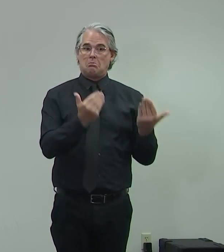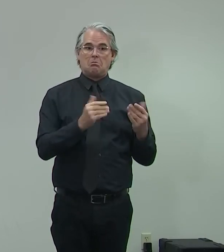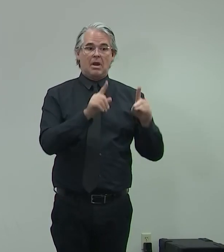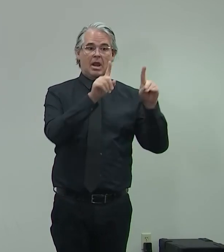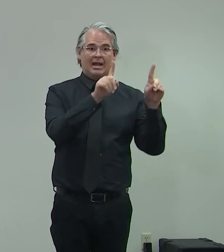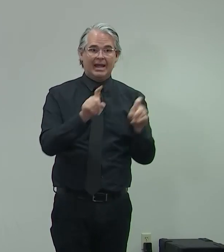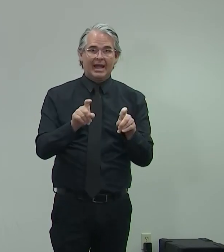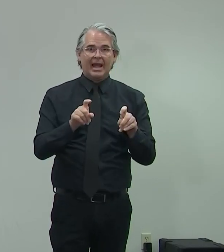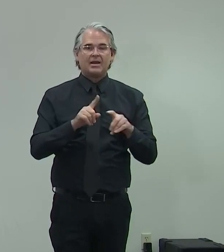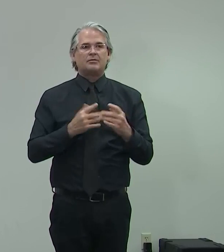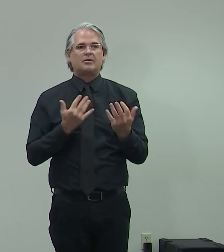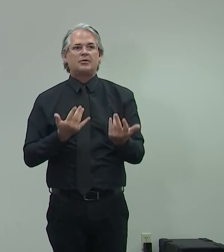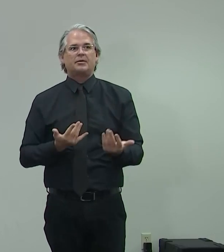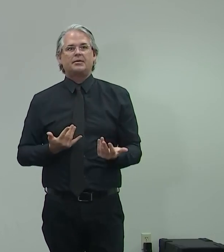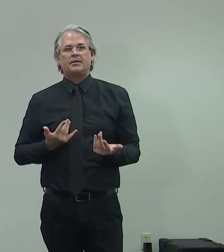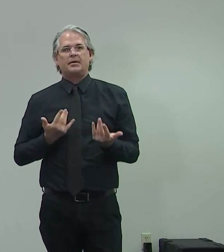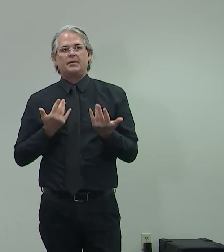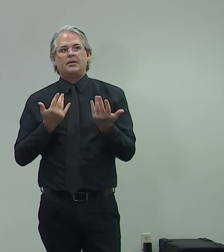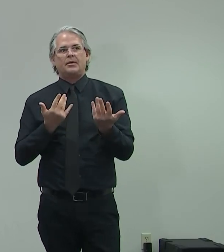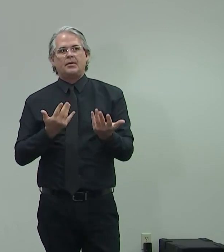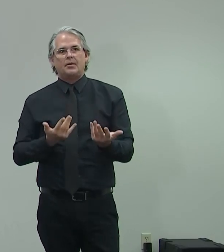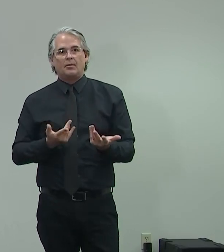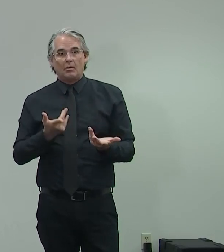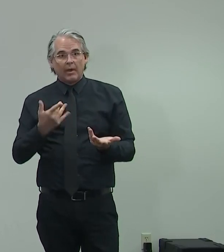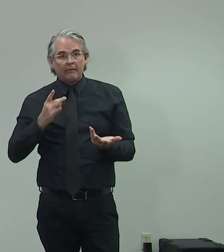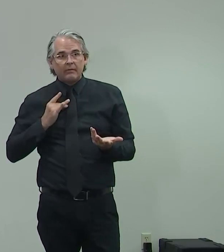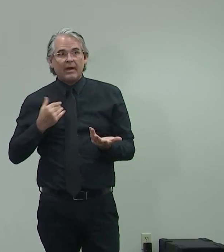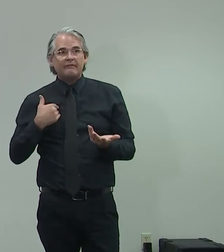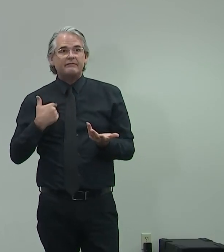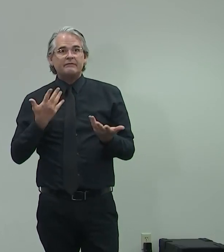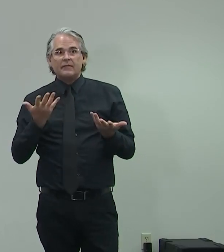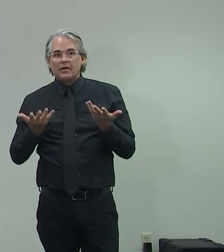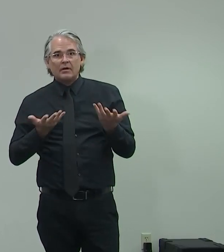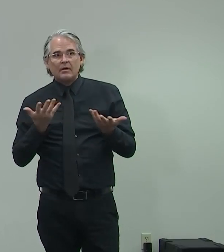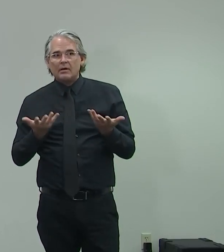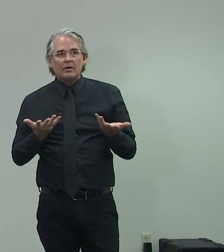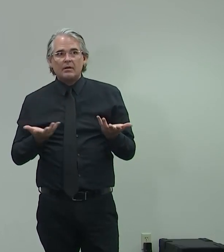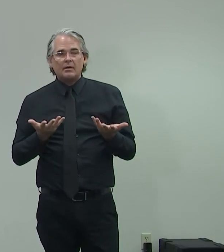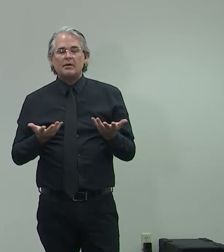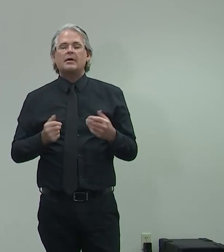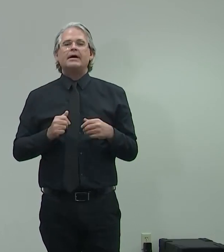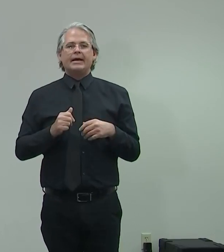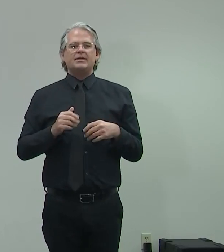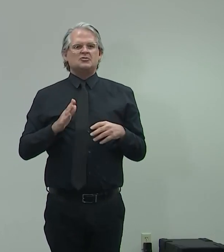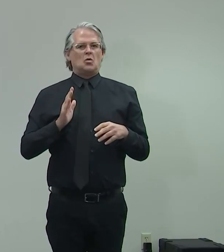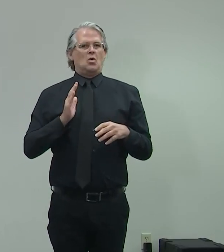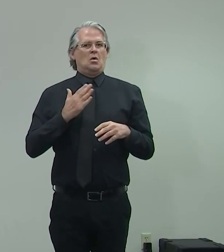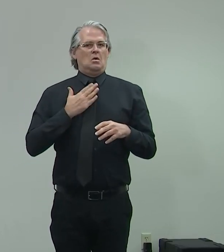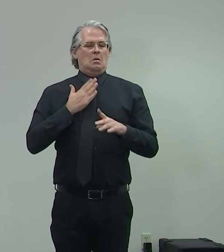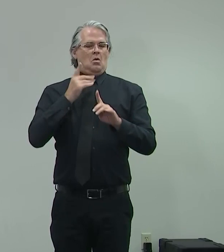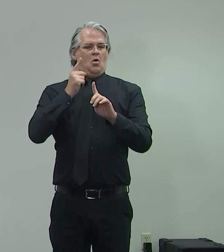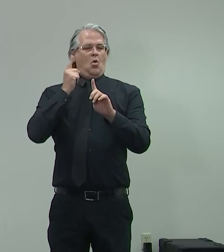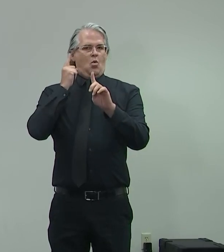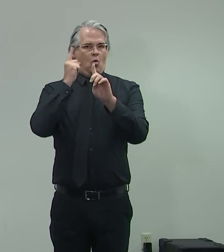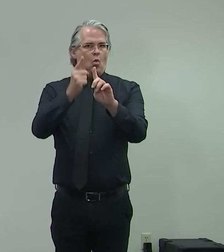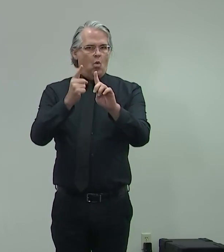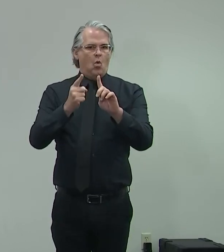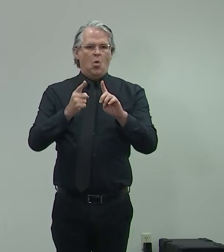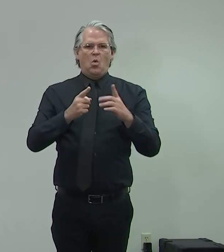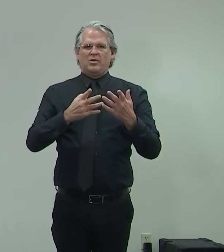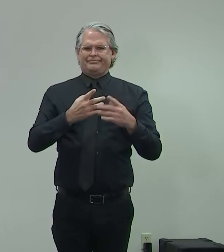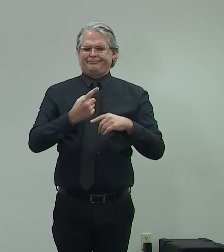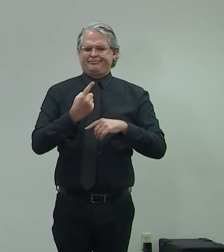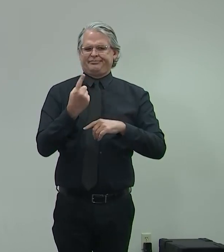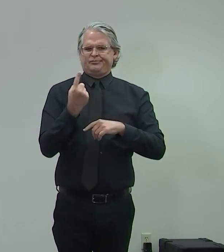They're taking them to their lab to get processed. So that's adding a day on to that. But the goal would be to get these done in one to two